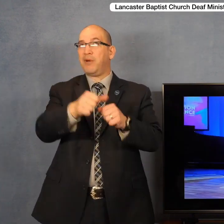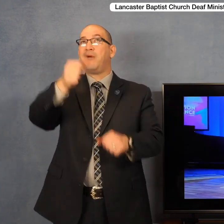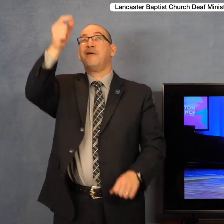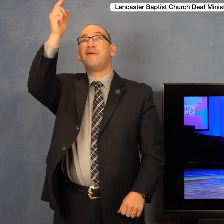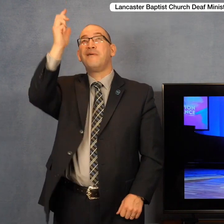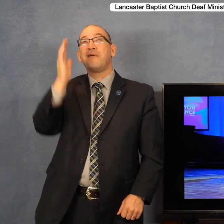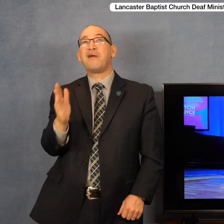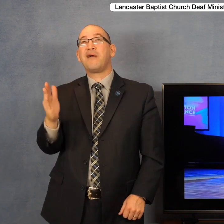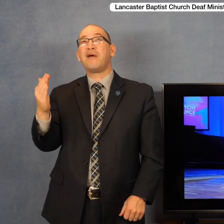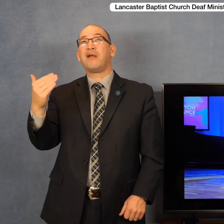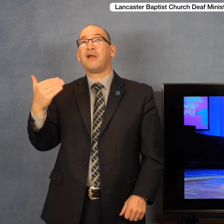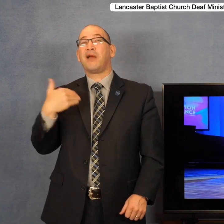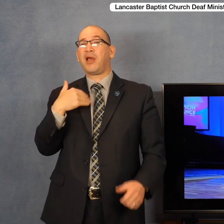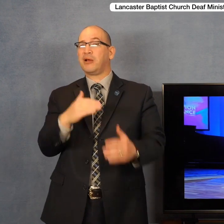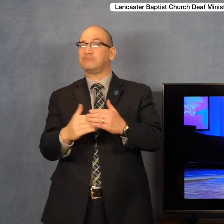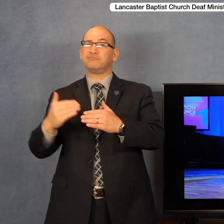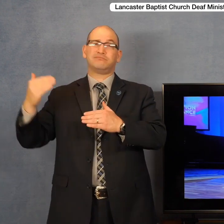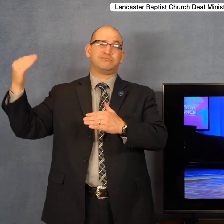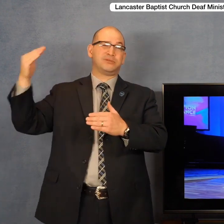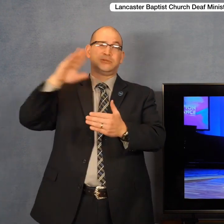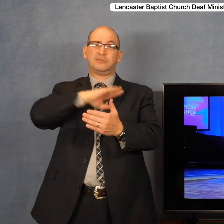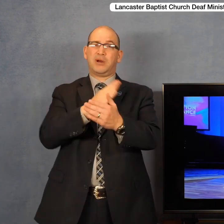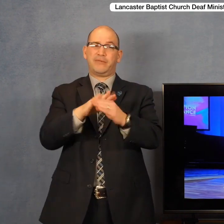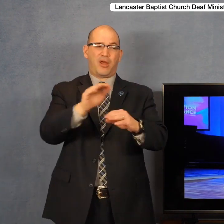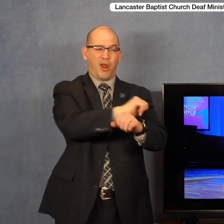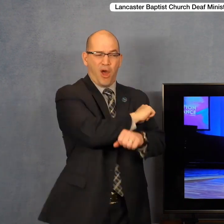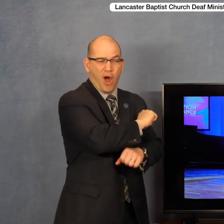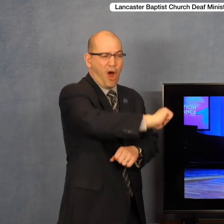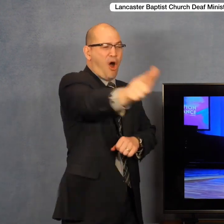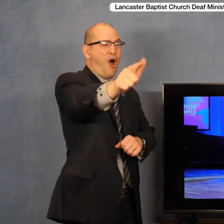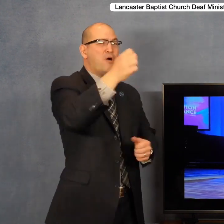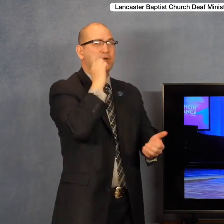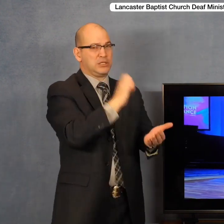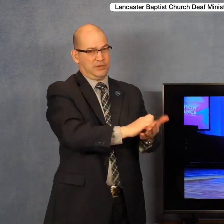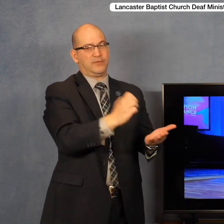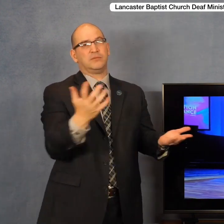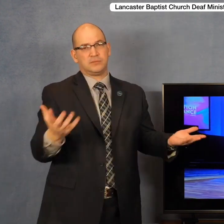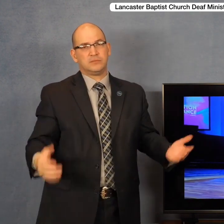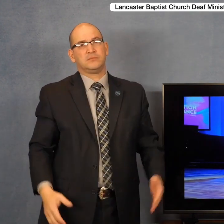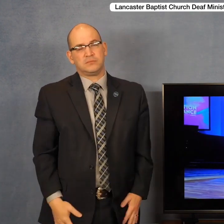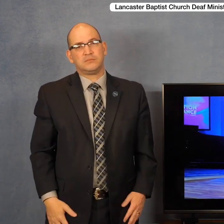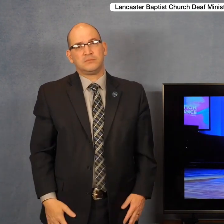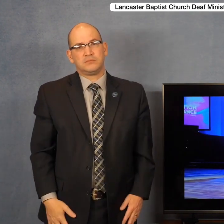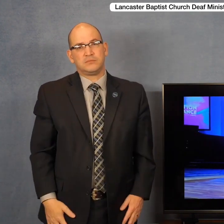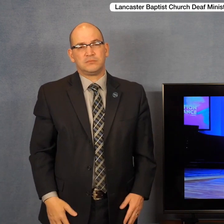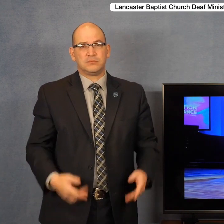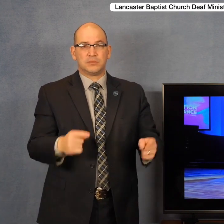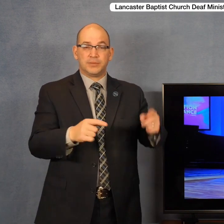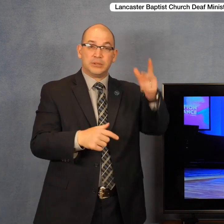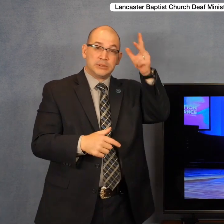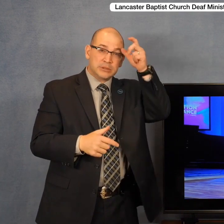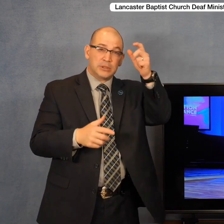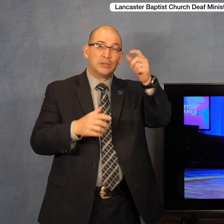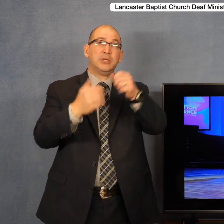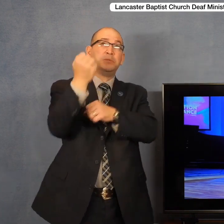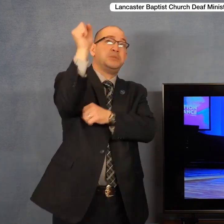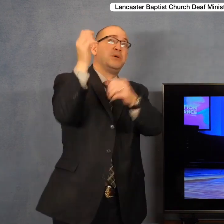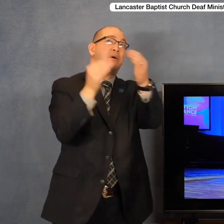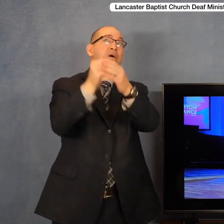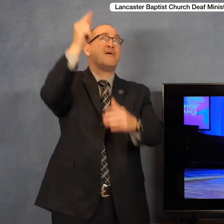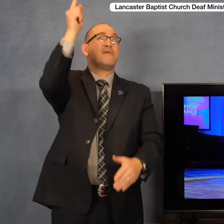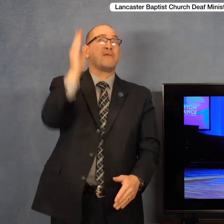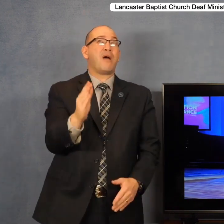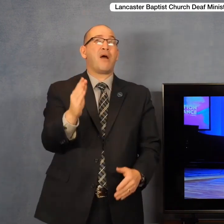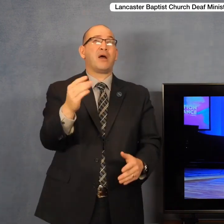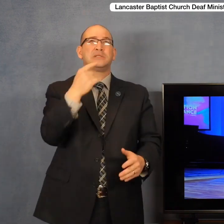who has more power than all the demonic influence in this world today. When Lucifer rebelled against God and said, I